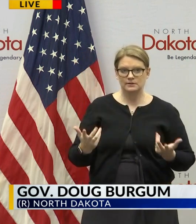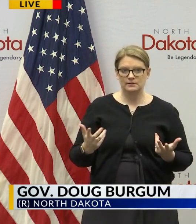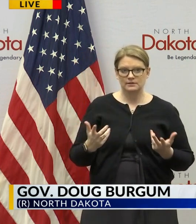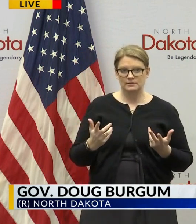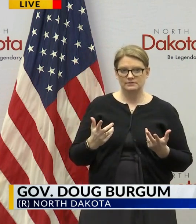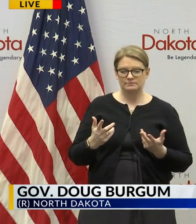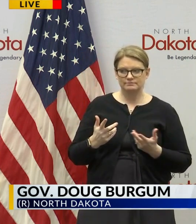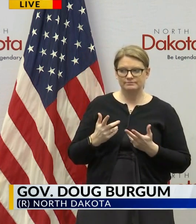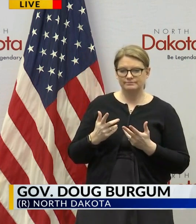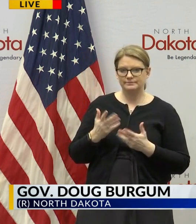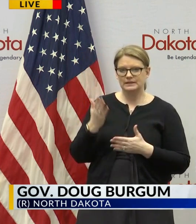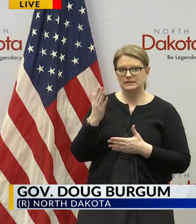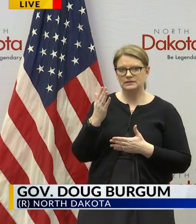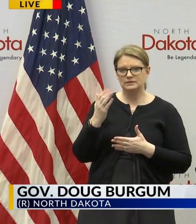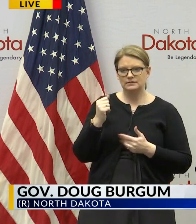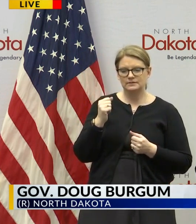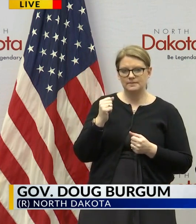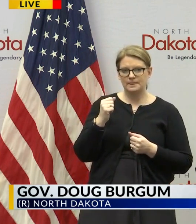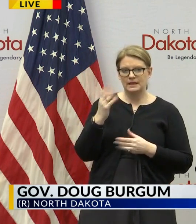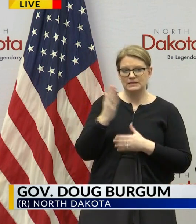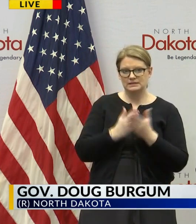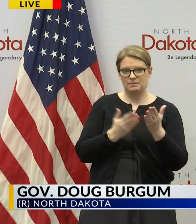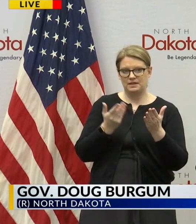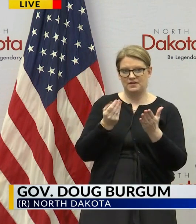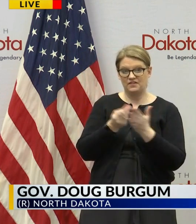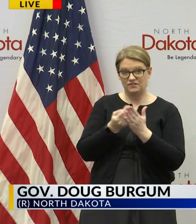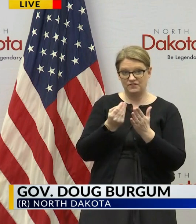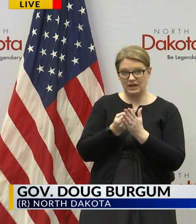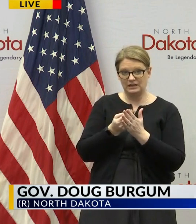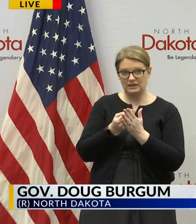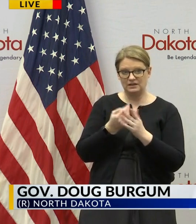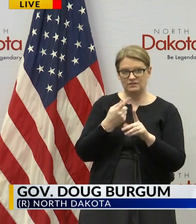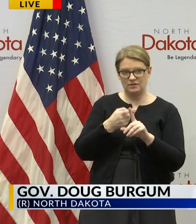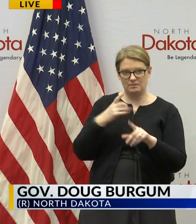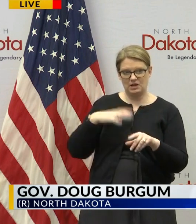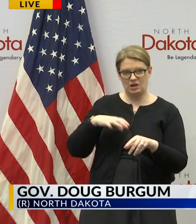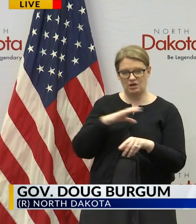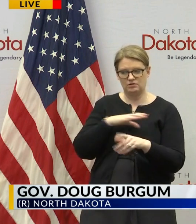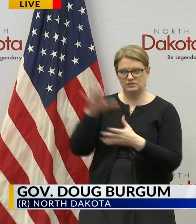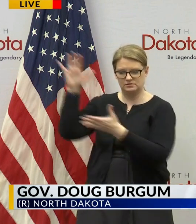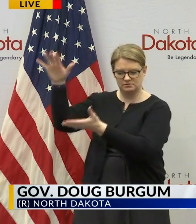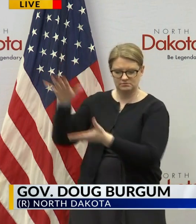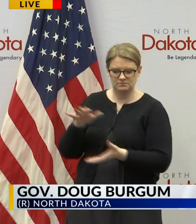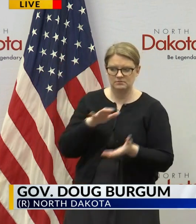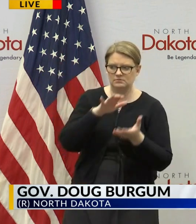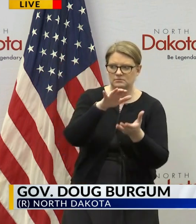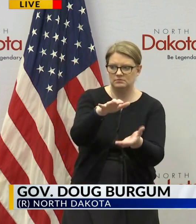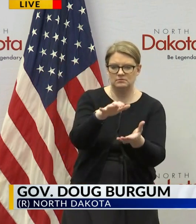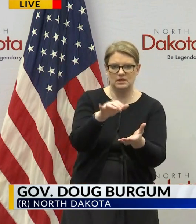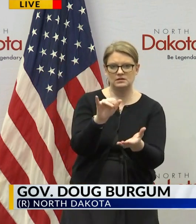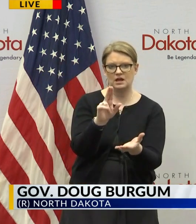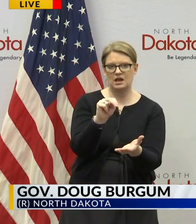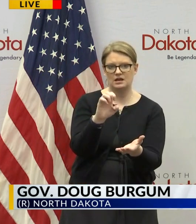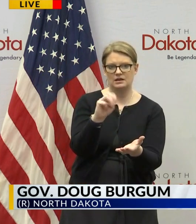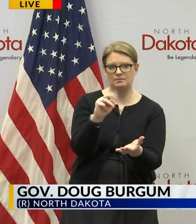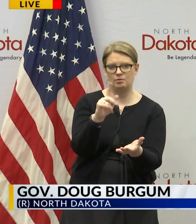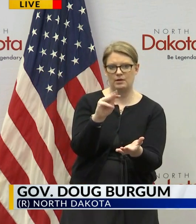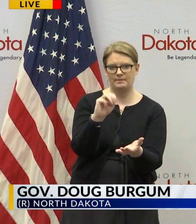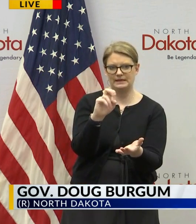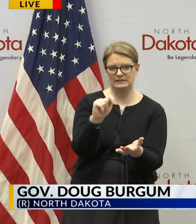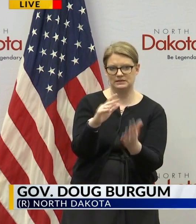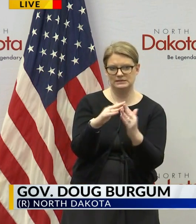channel some of the the funding that's coming out of Congress into supporting the unemployment system